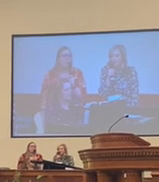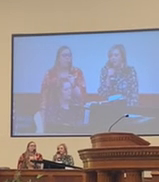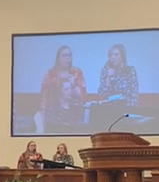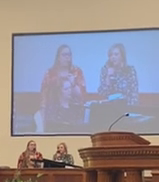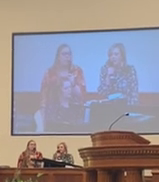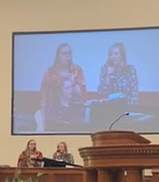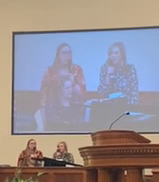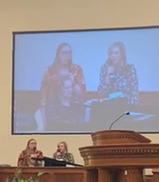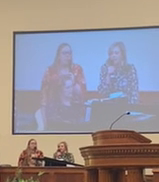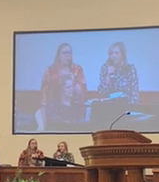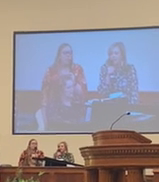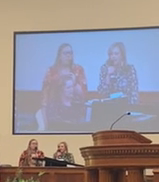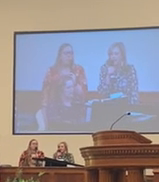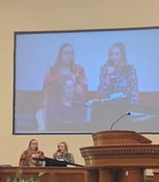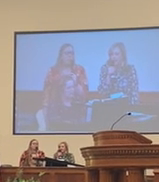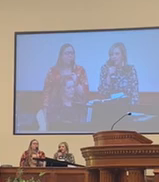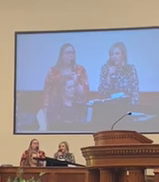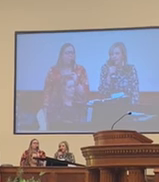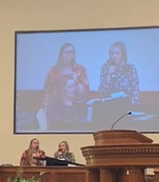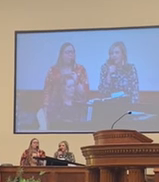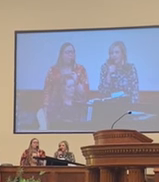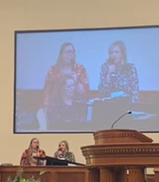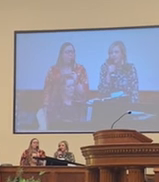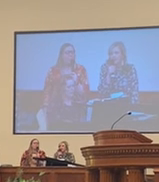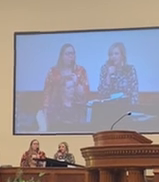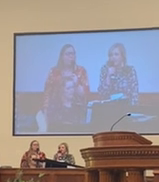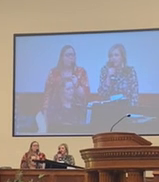light